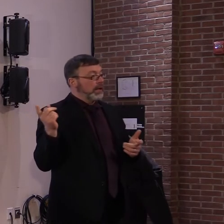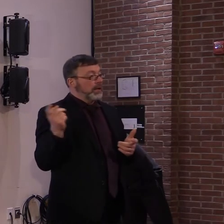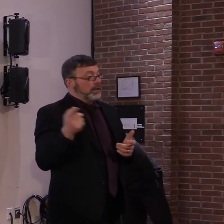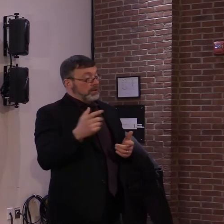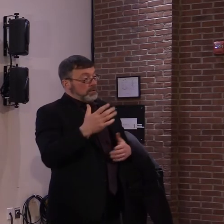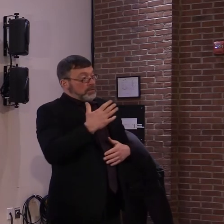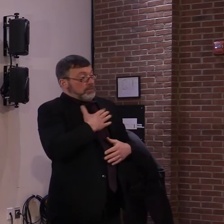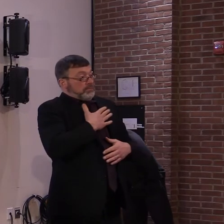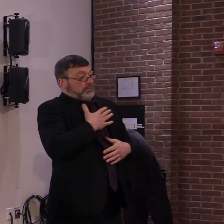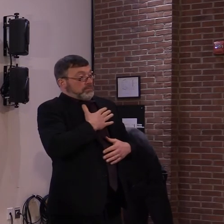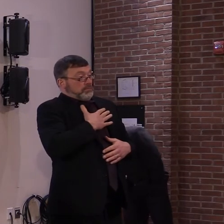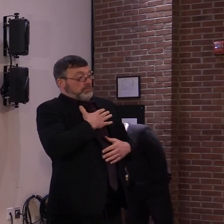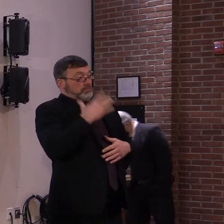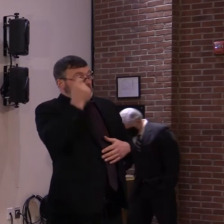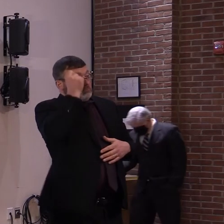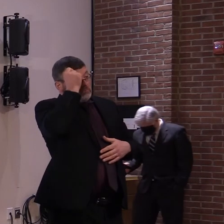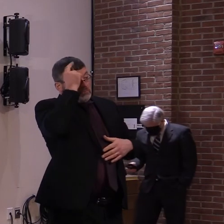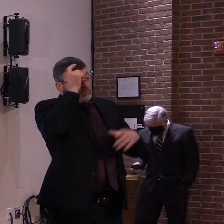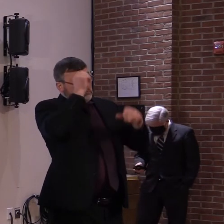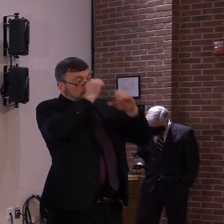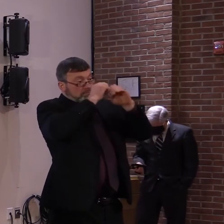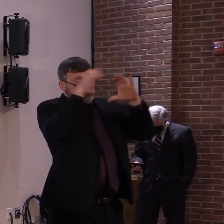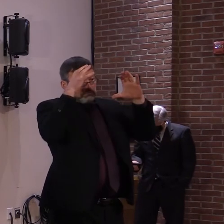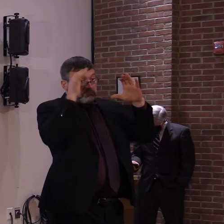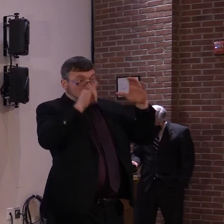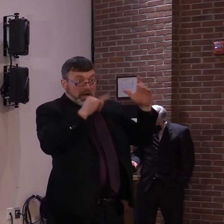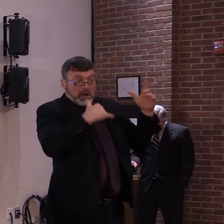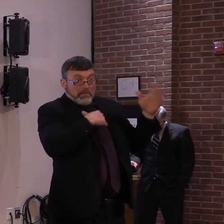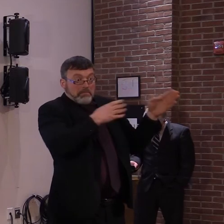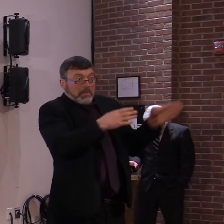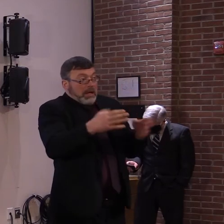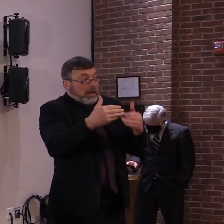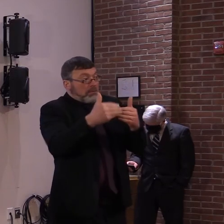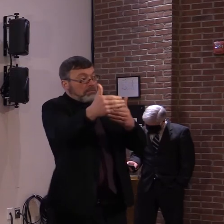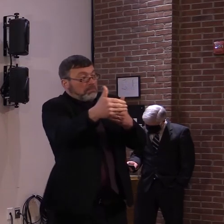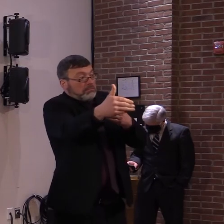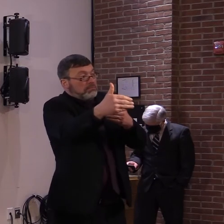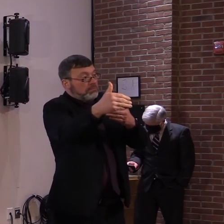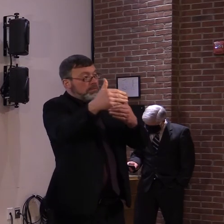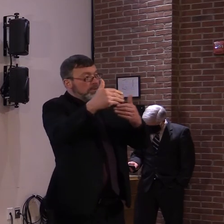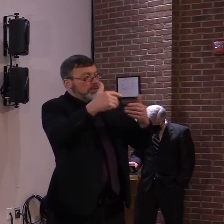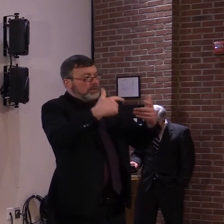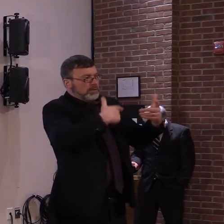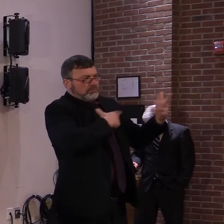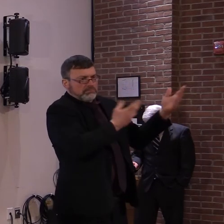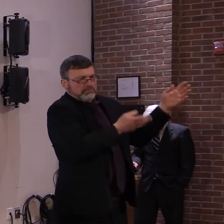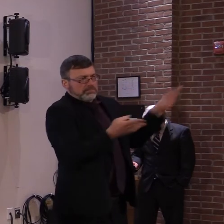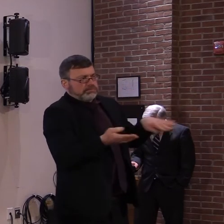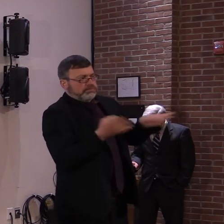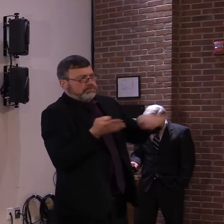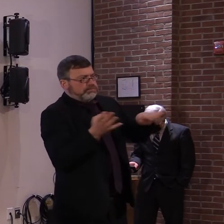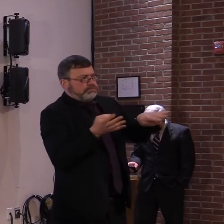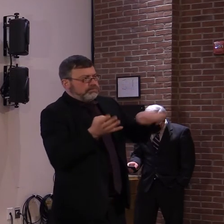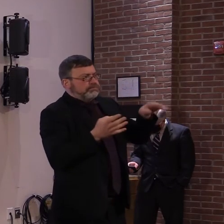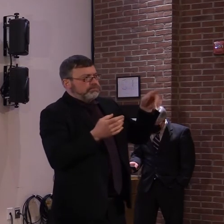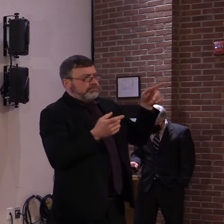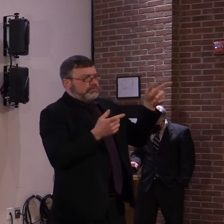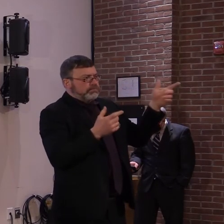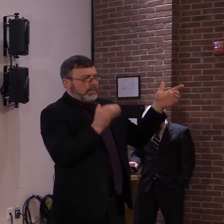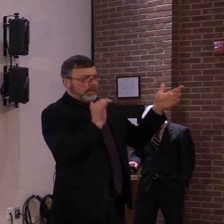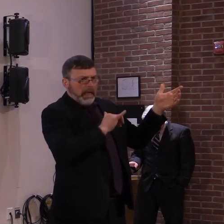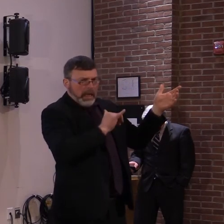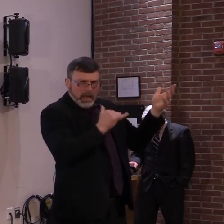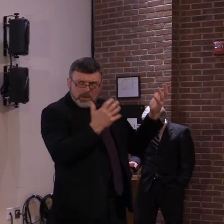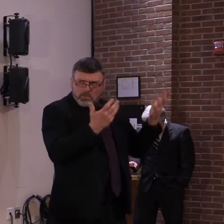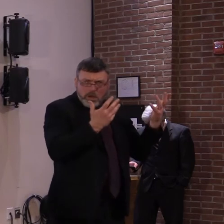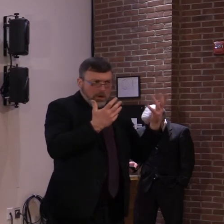uh, actually. Uh, but, um, I don't know if we have the supply or the inventory, uh, and, and that they're accessible at this point. But I might ask,